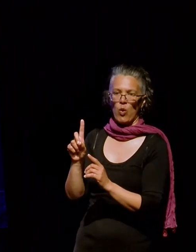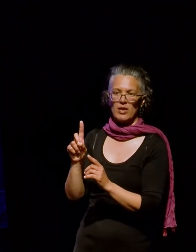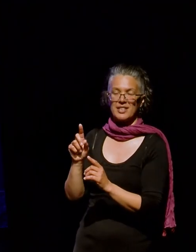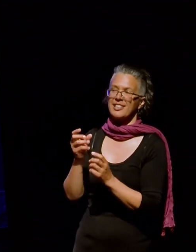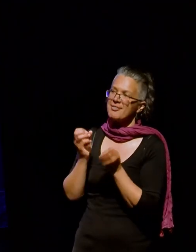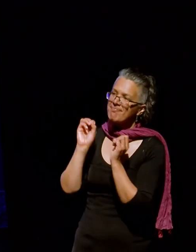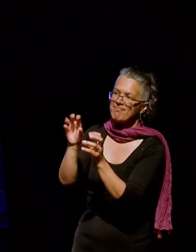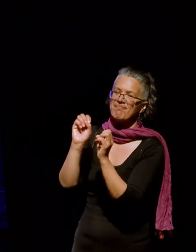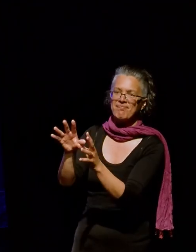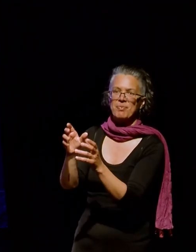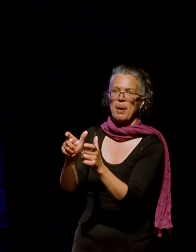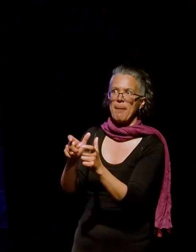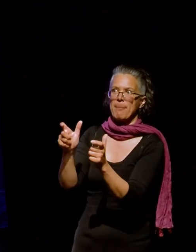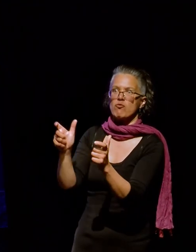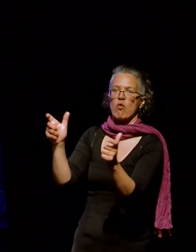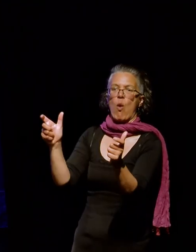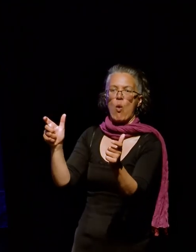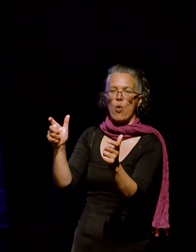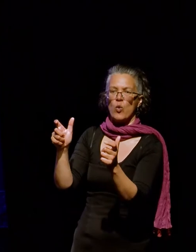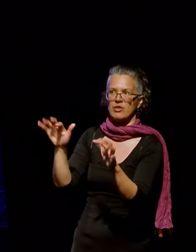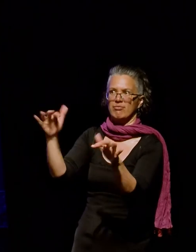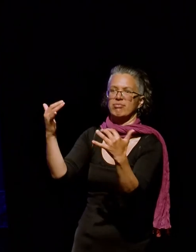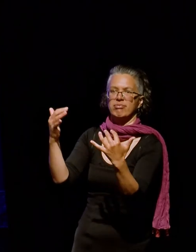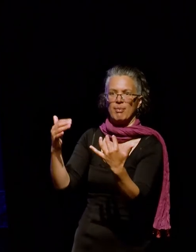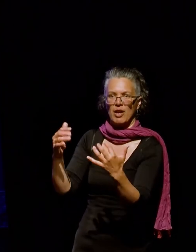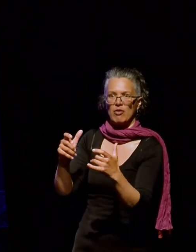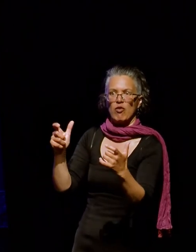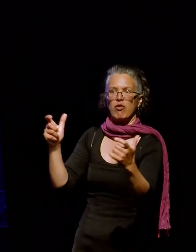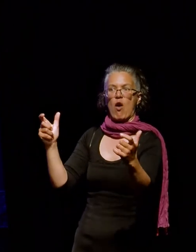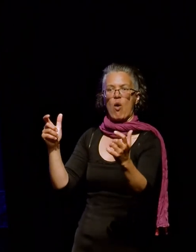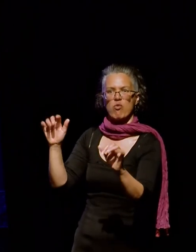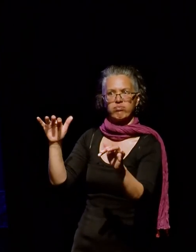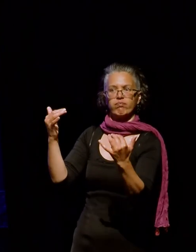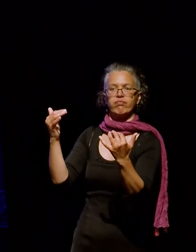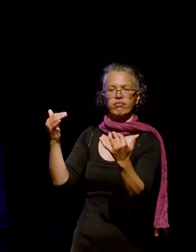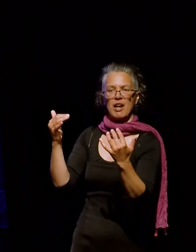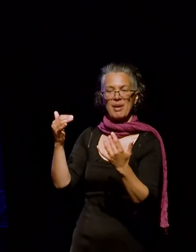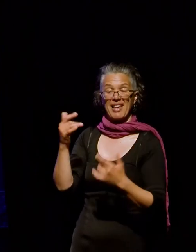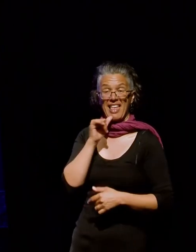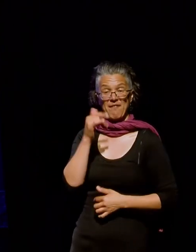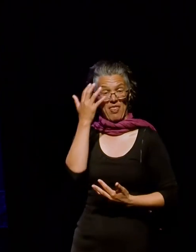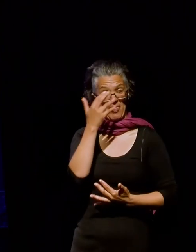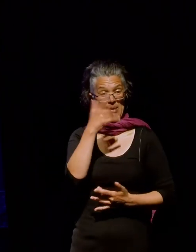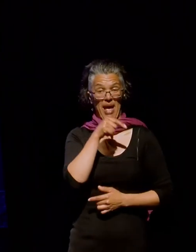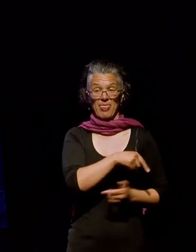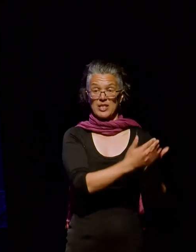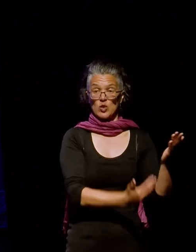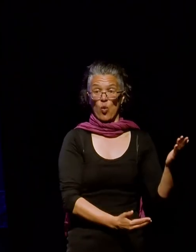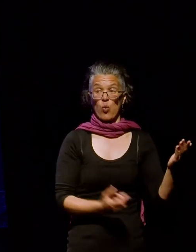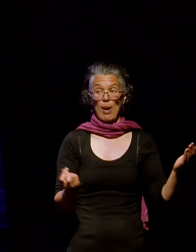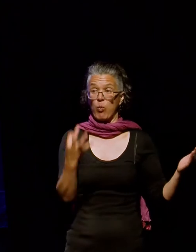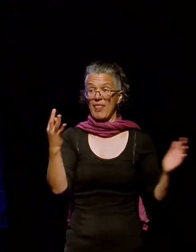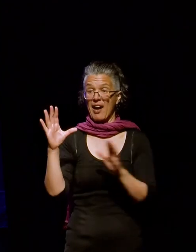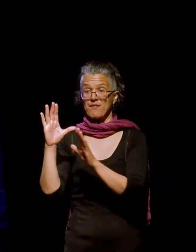we shared his story and it got a little bit bigger. If I think about this story without Facebook, Leonard